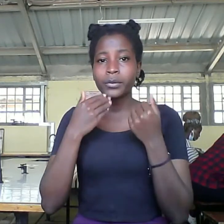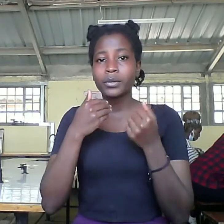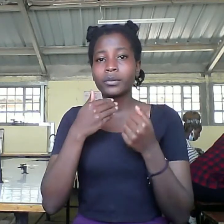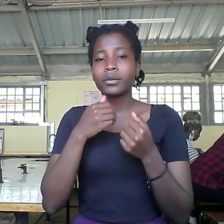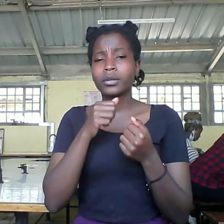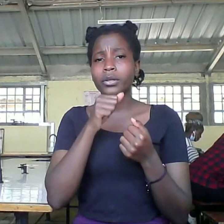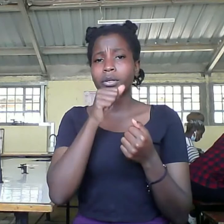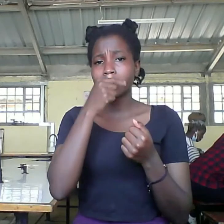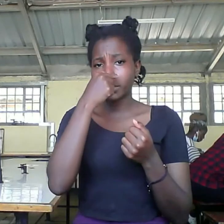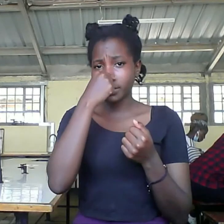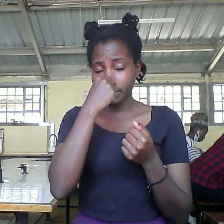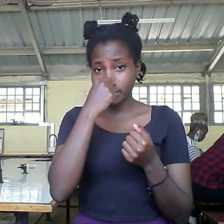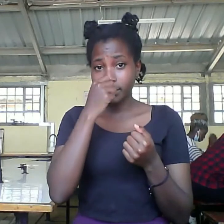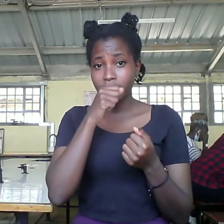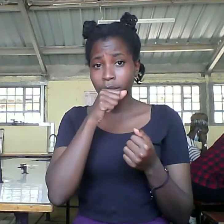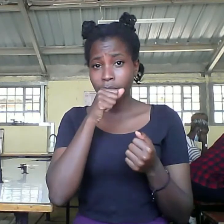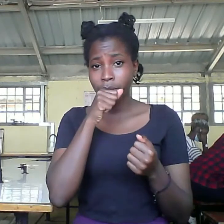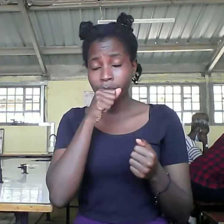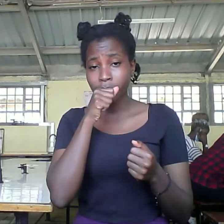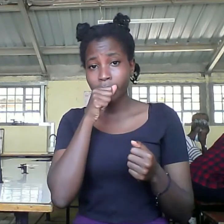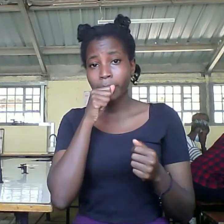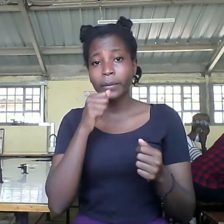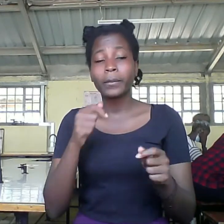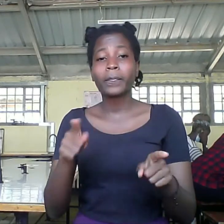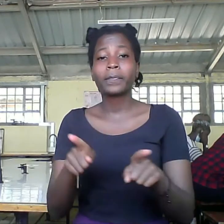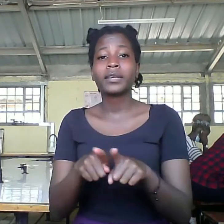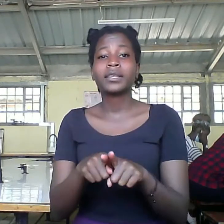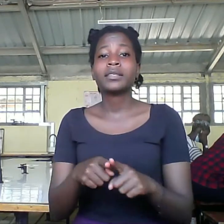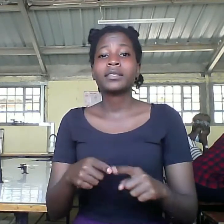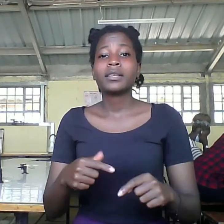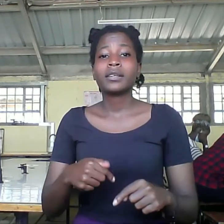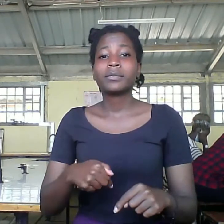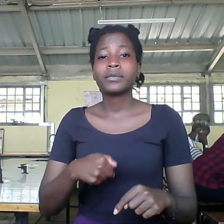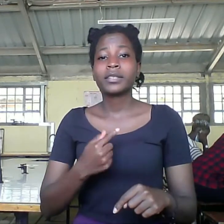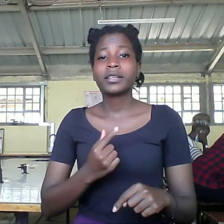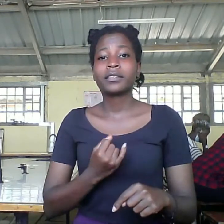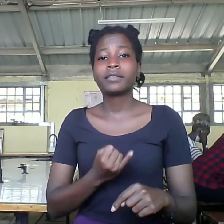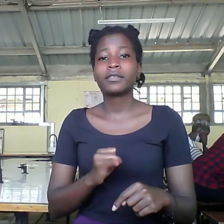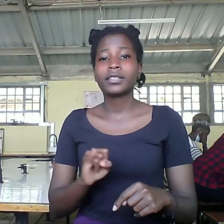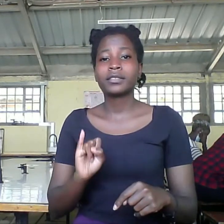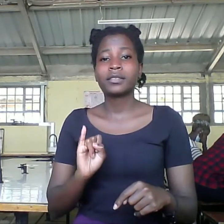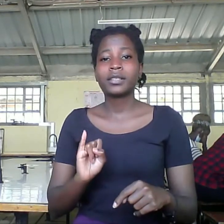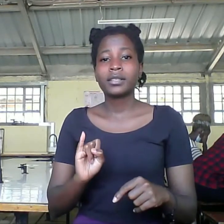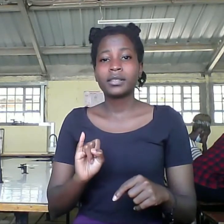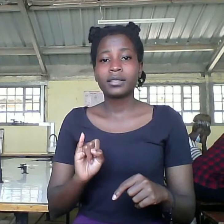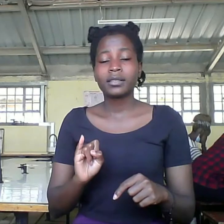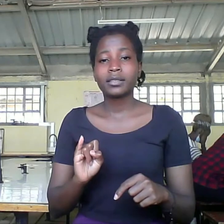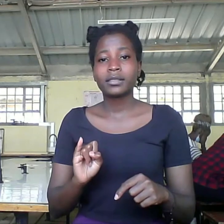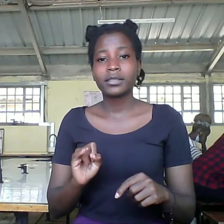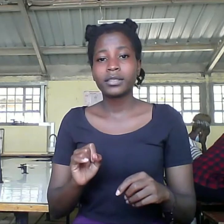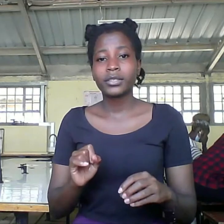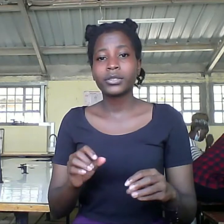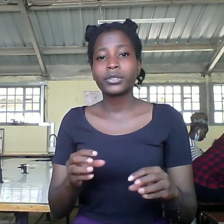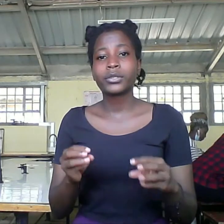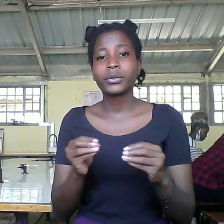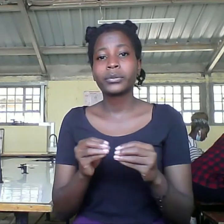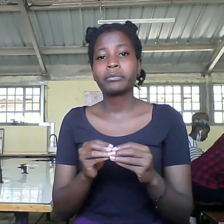and observing self-isolation. Public gathering is also a wide field of COVID